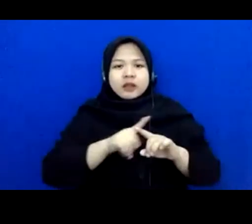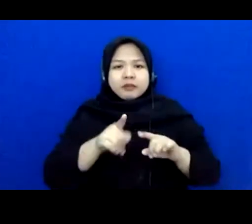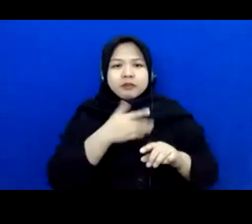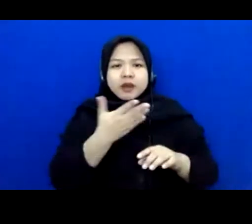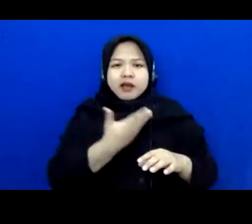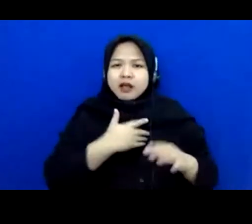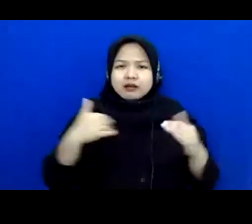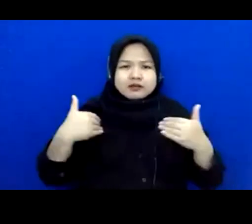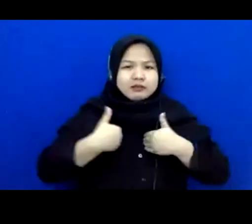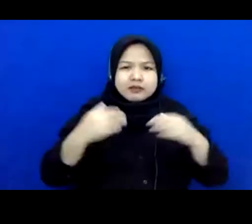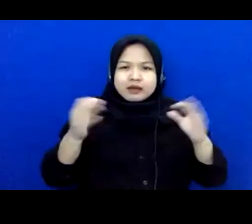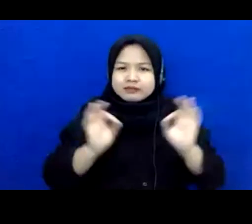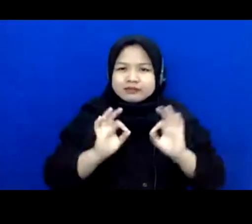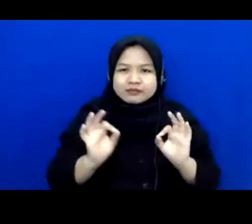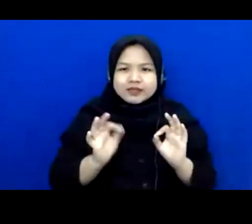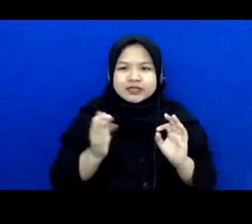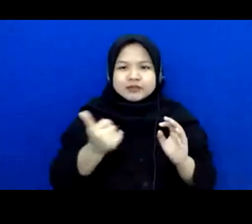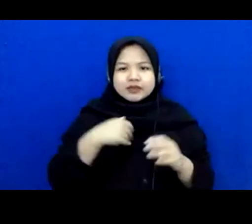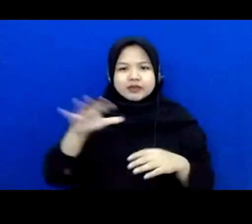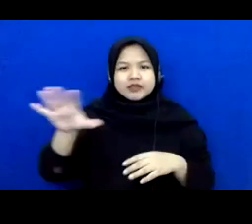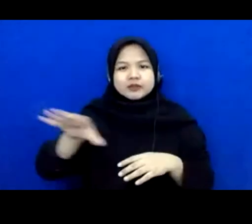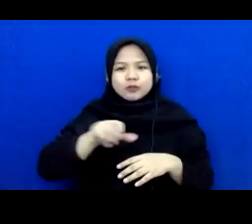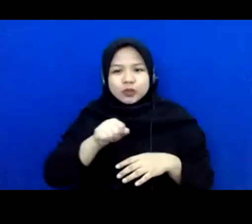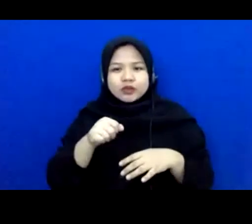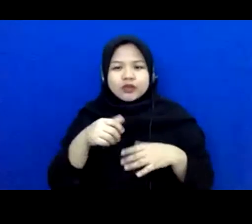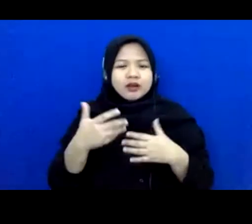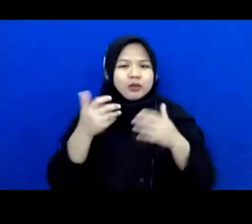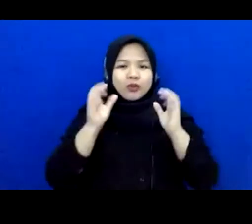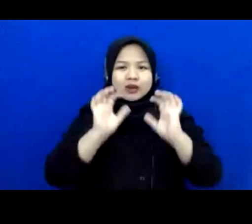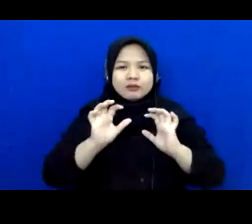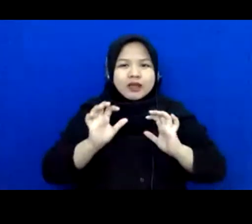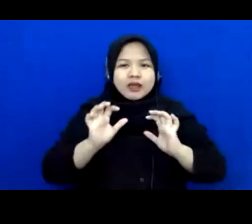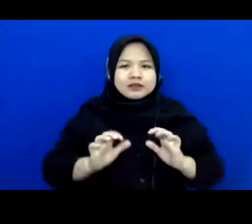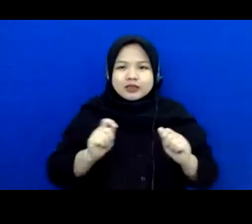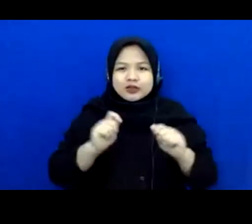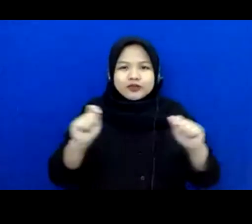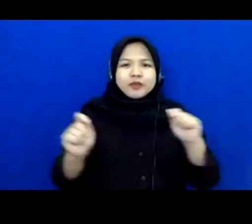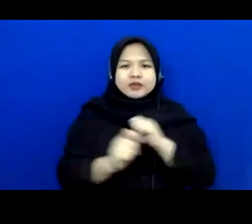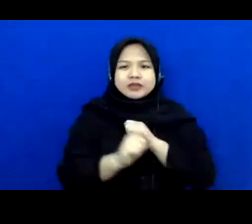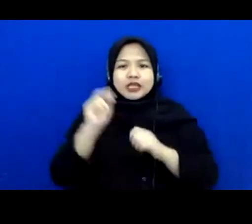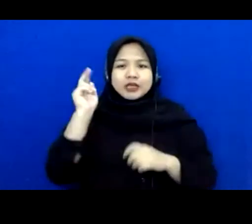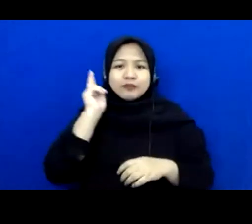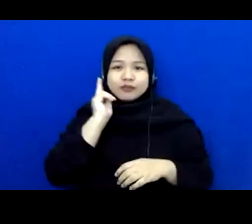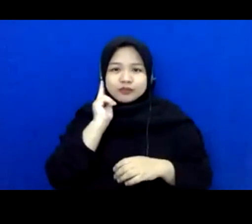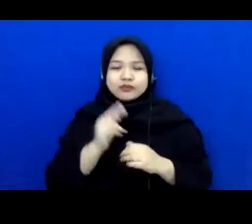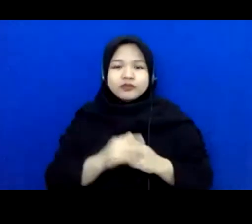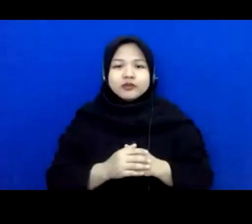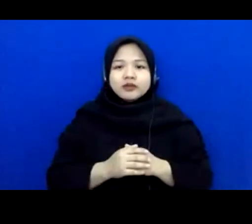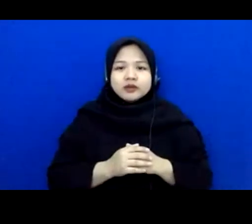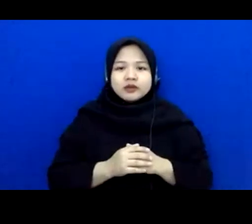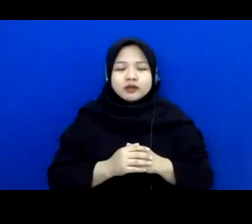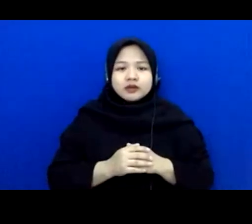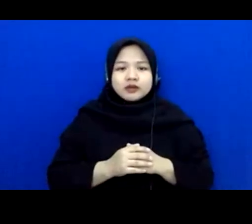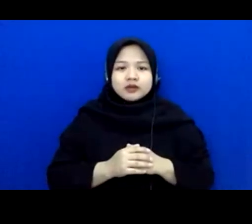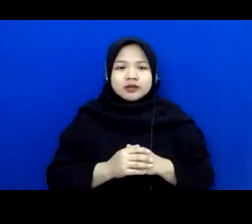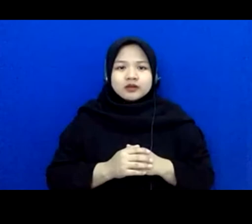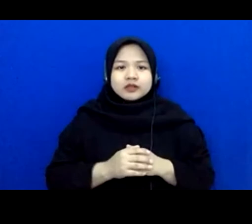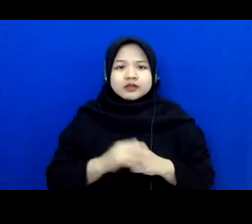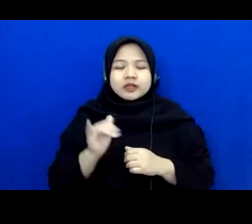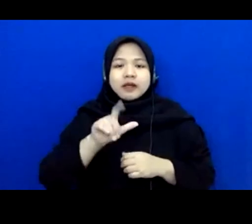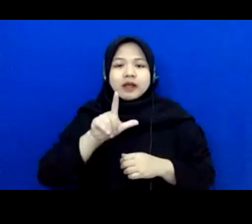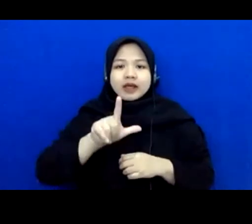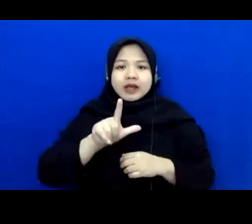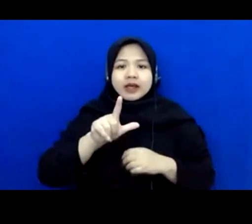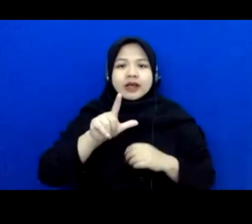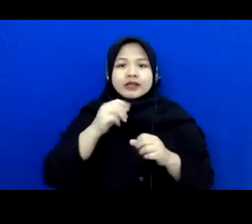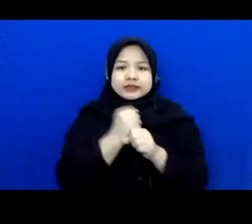afternoon tea with another this is a real fantastic transformation after that another project i have is dignity i a i